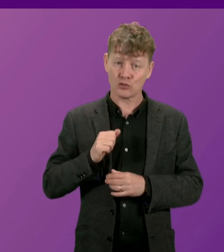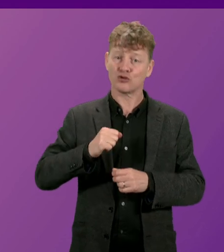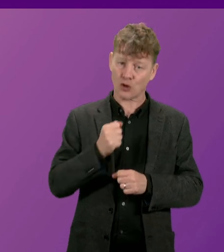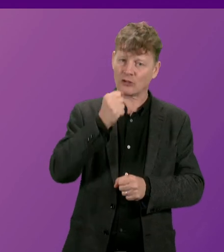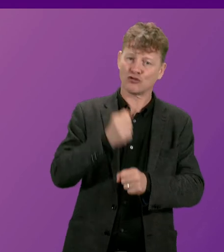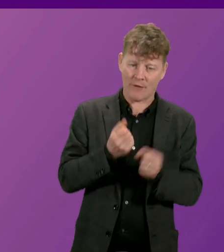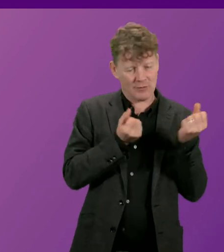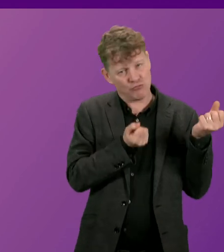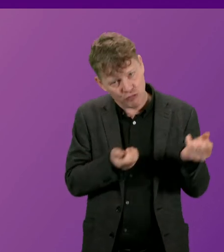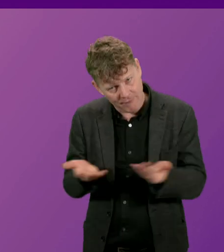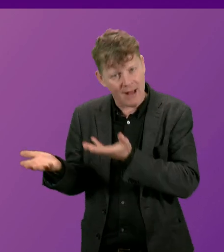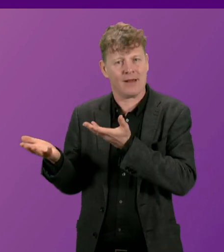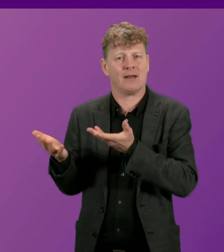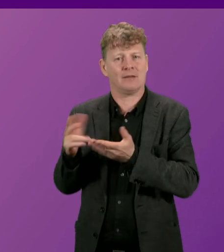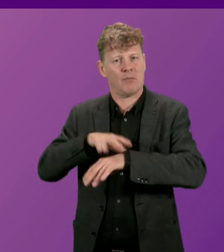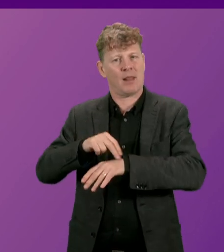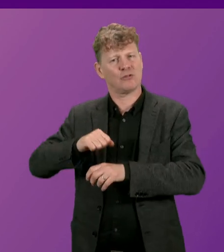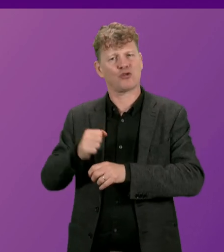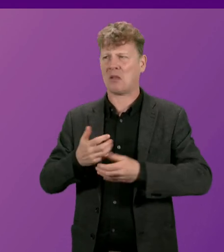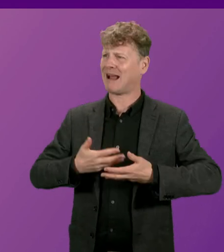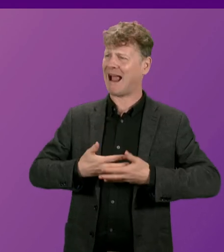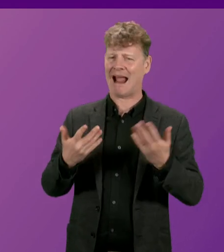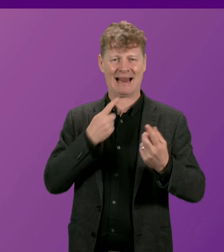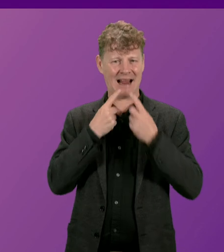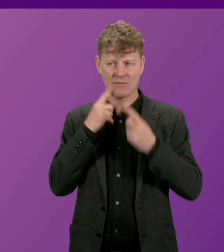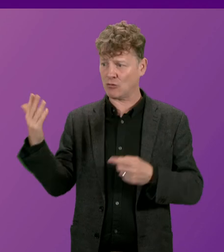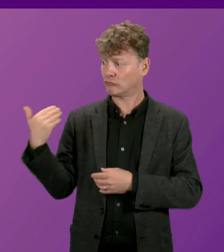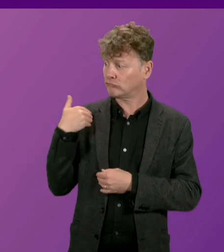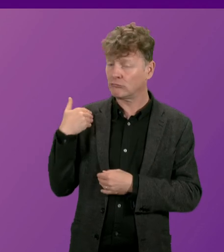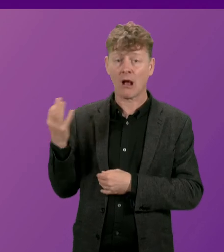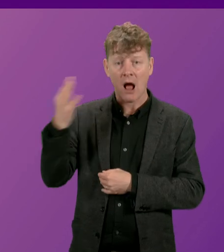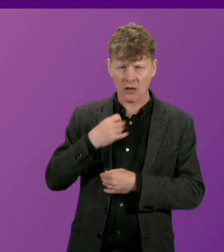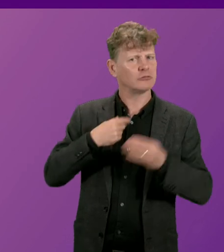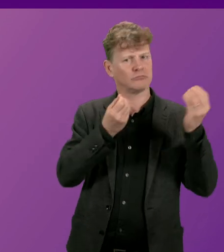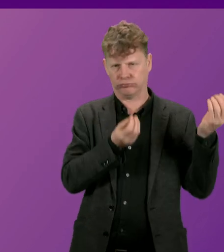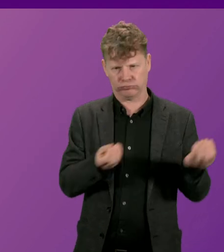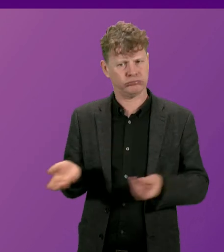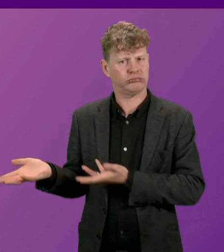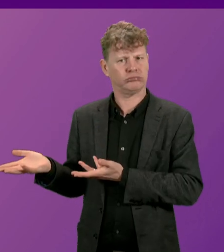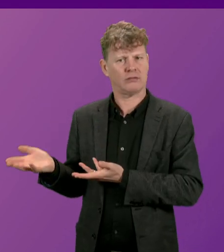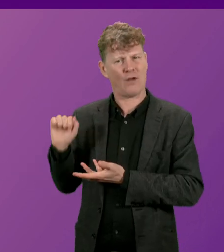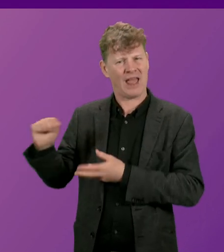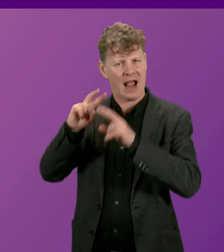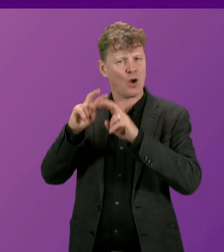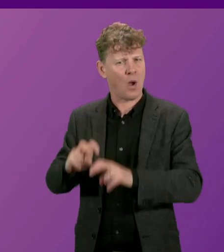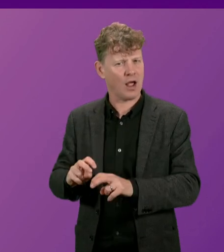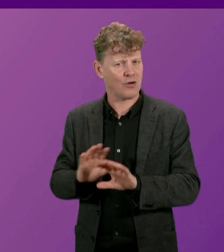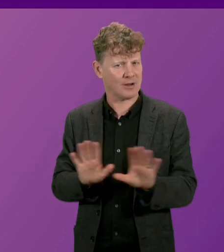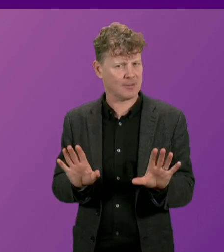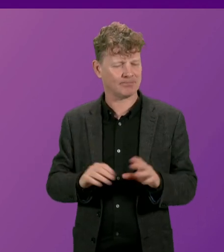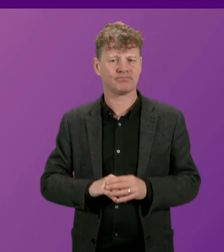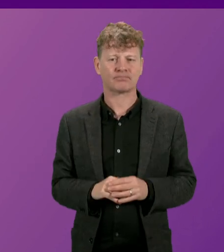provide Police Scotland with whatever information Police Scotland were looking for in relation to their enquiries. Now, if there are